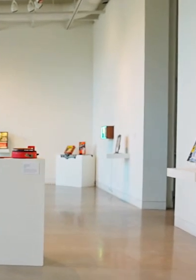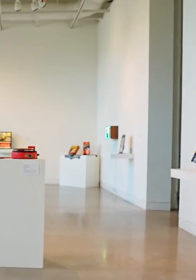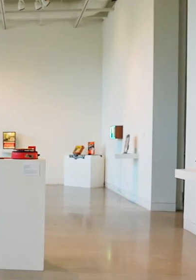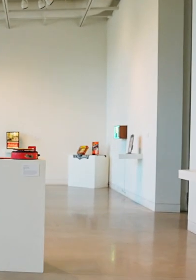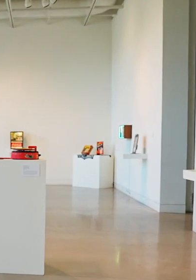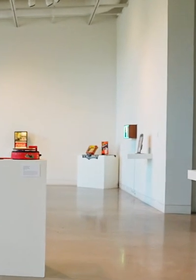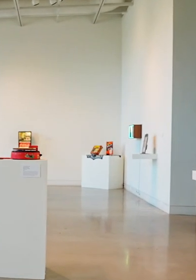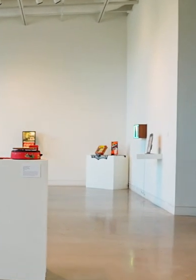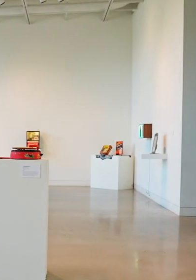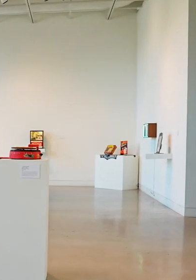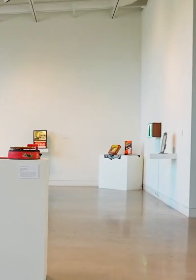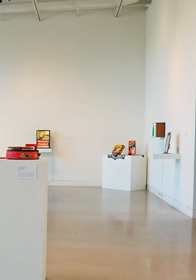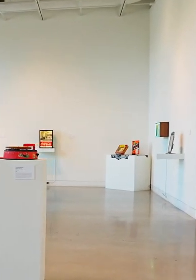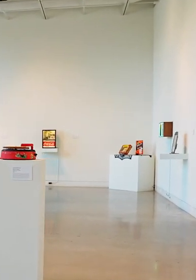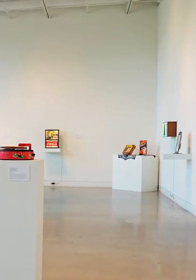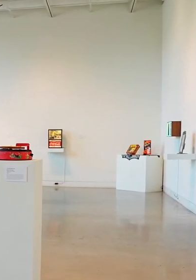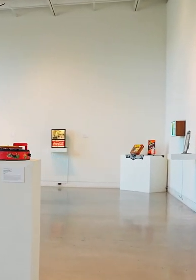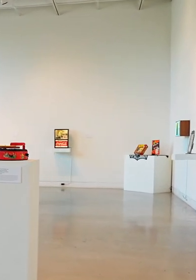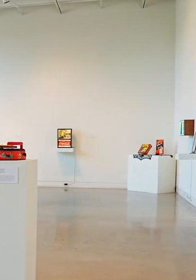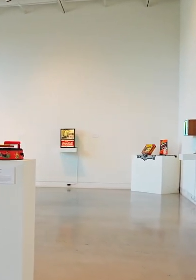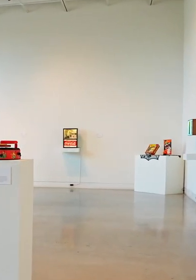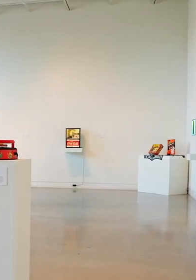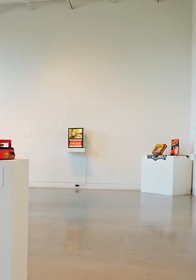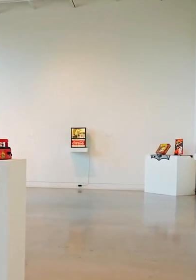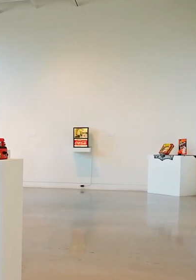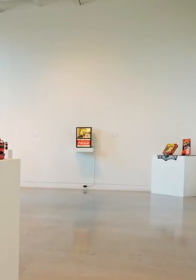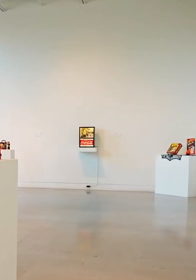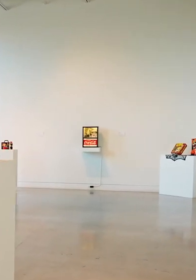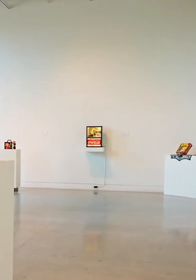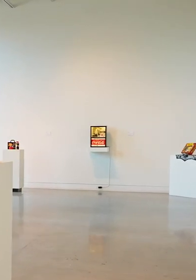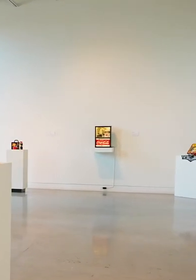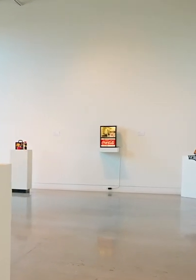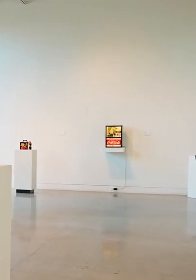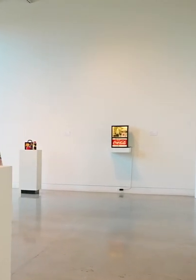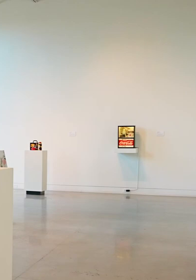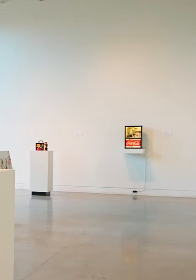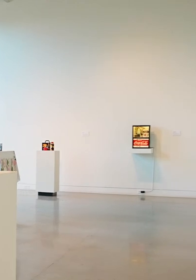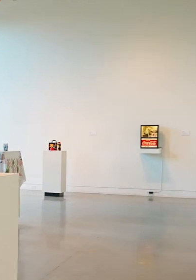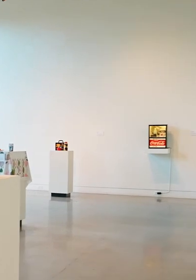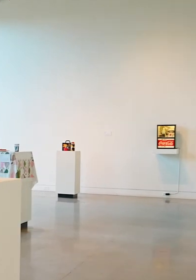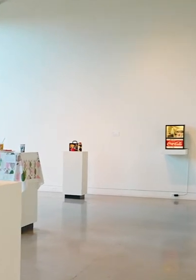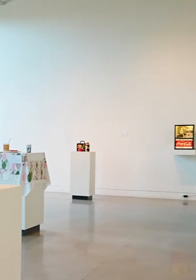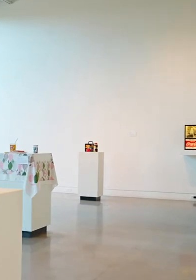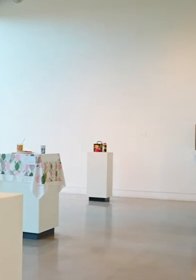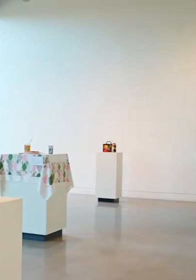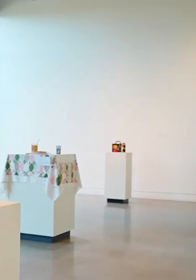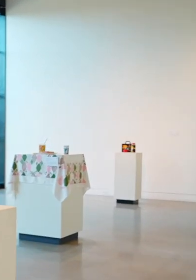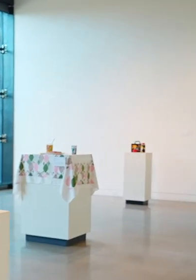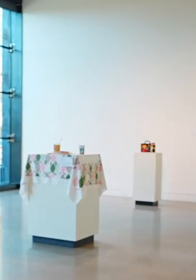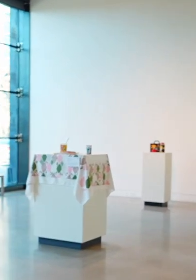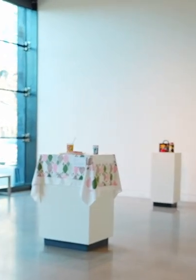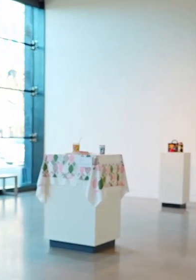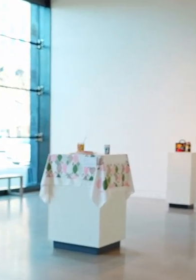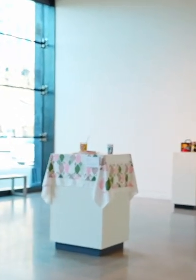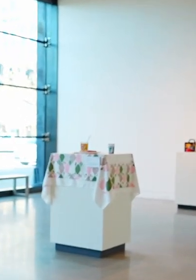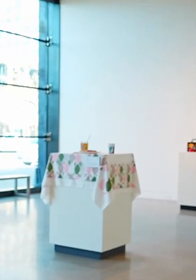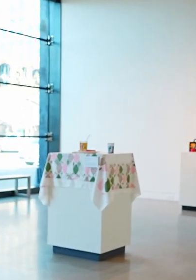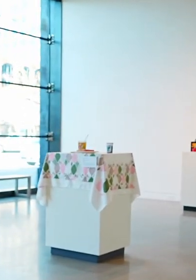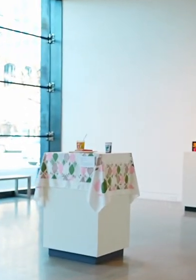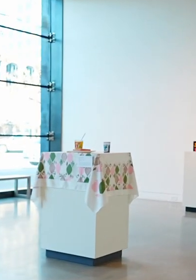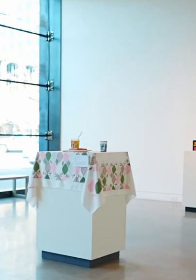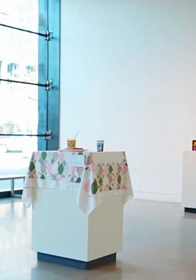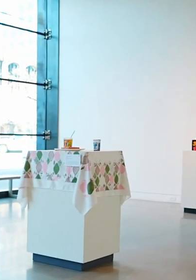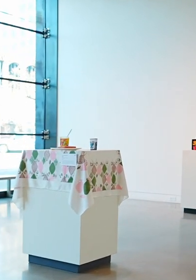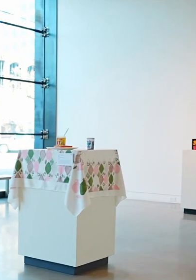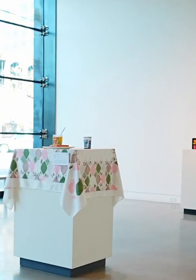huichel method that in the Indians in I think New Mexico started and it was sort of a prayer